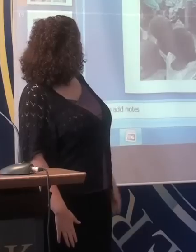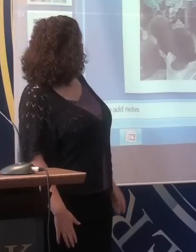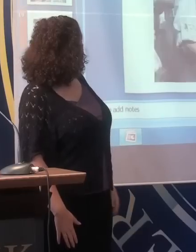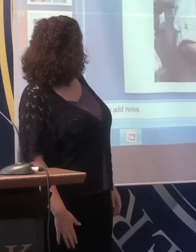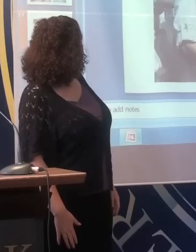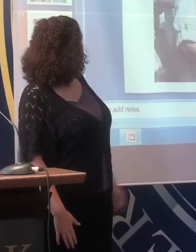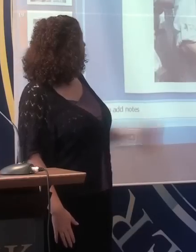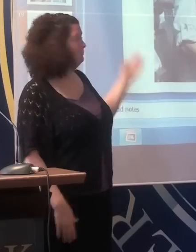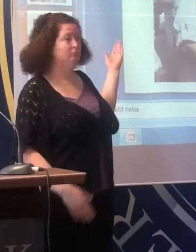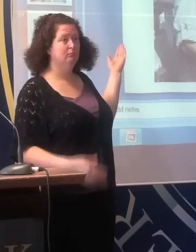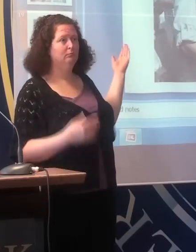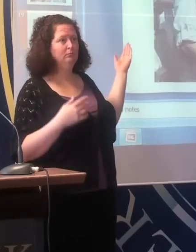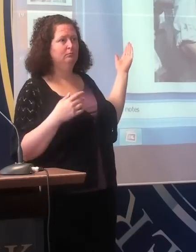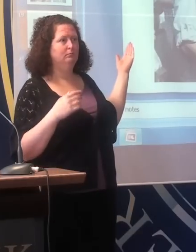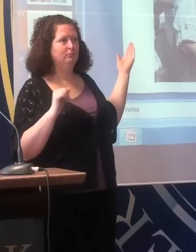And this?